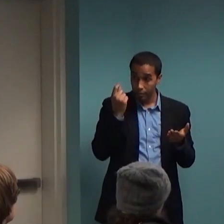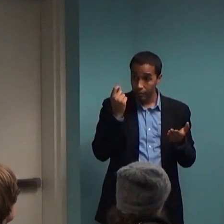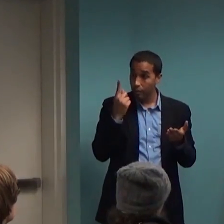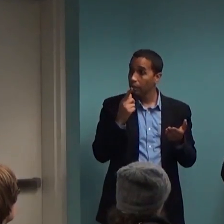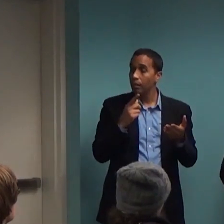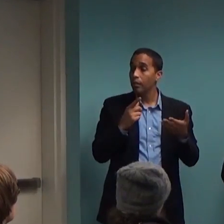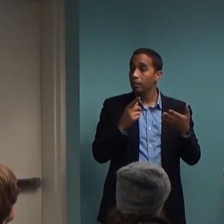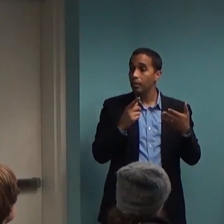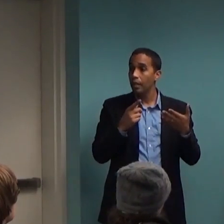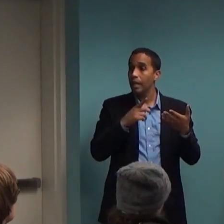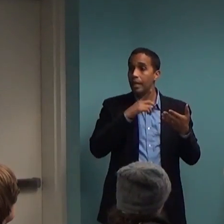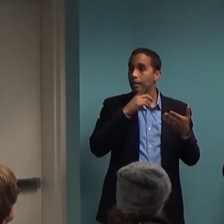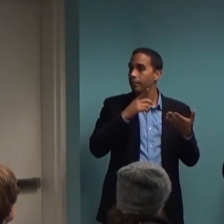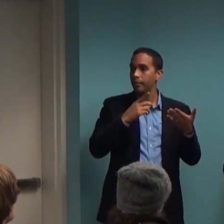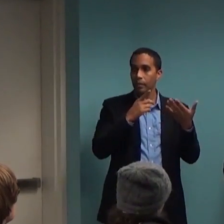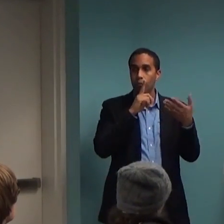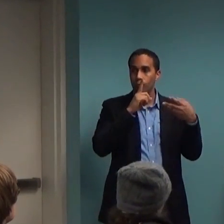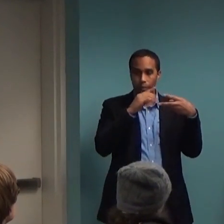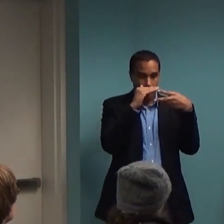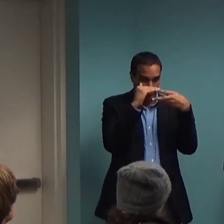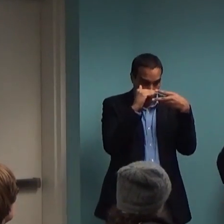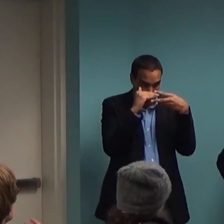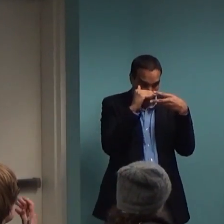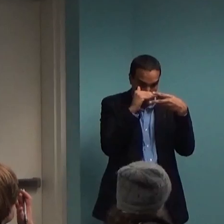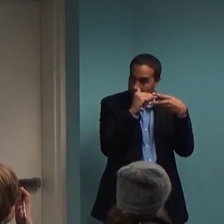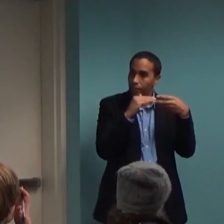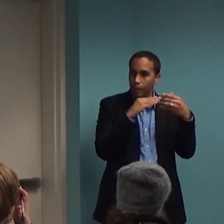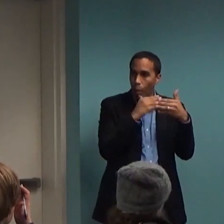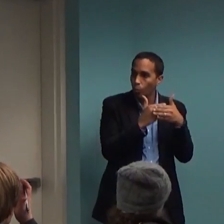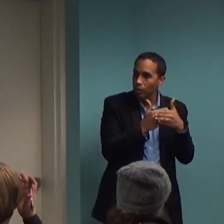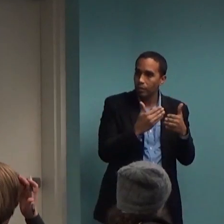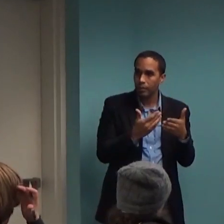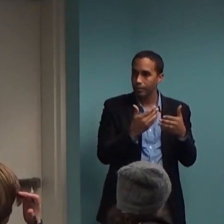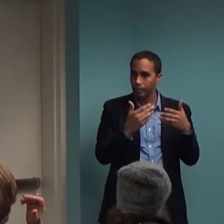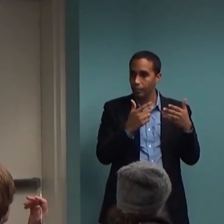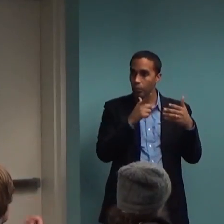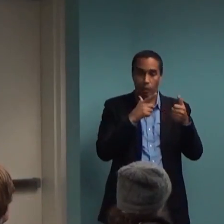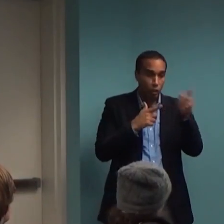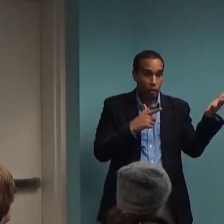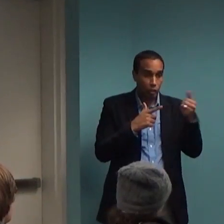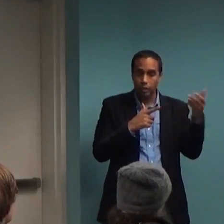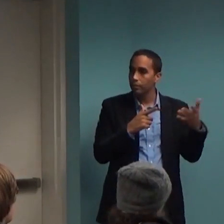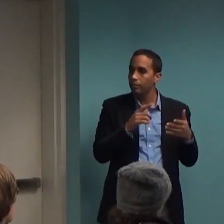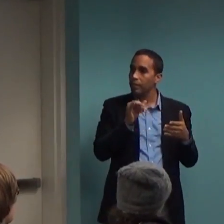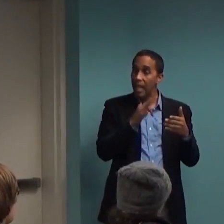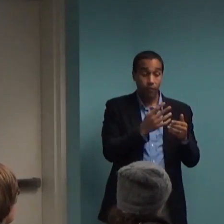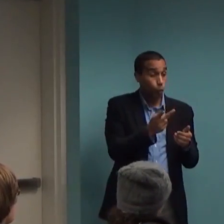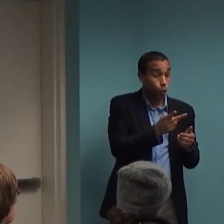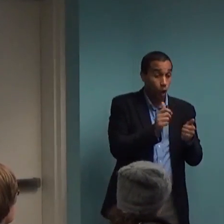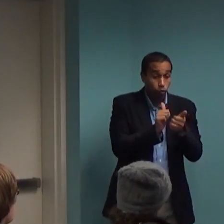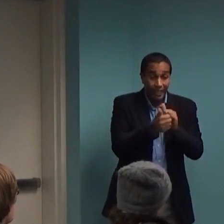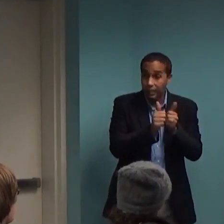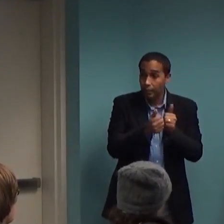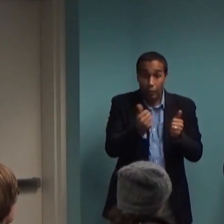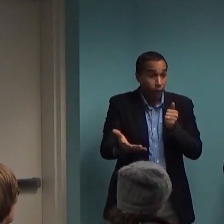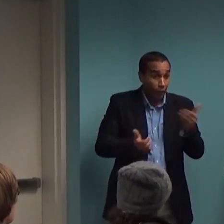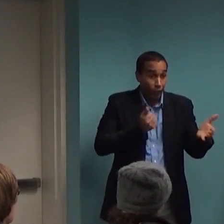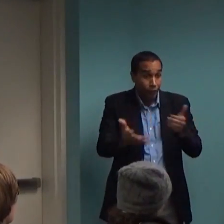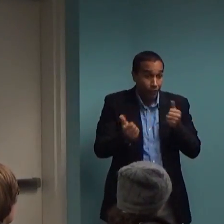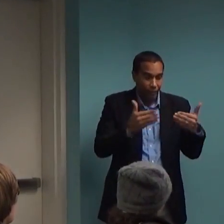like they're a distant second. In that foot race, if they were actually racing more than zero miles, they